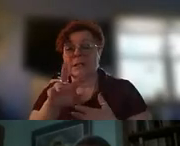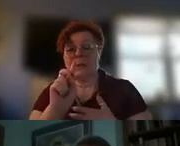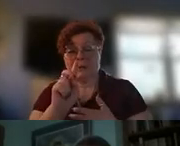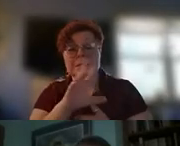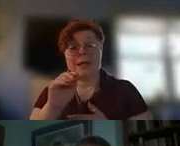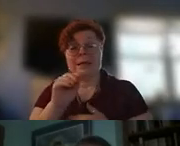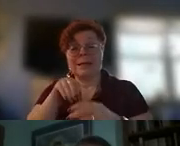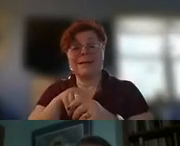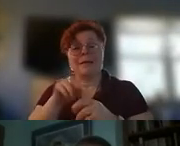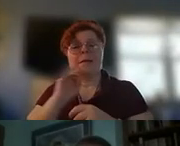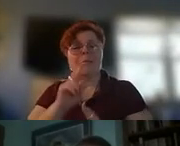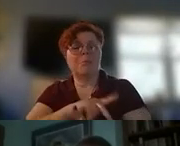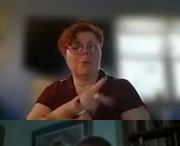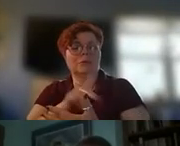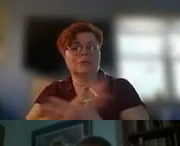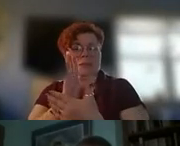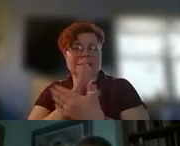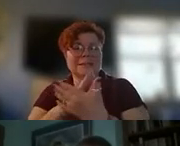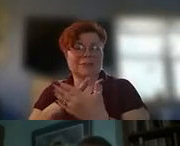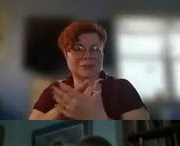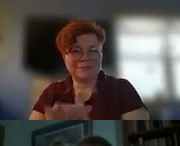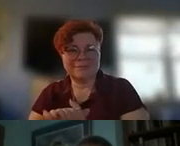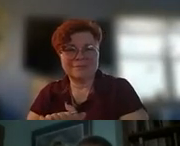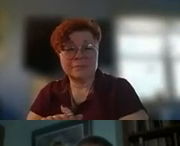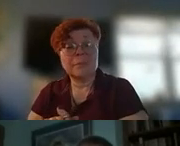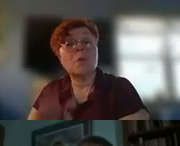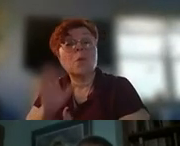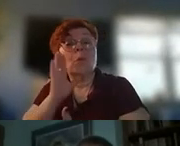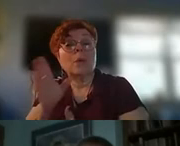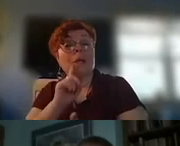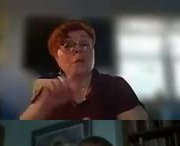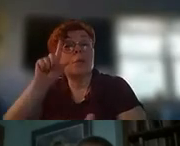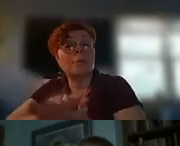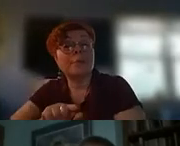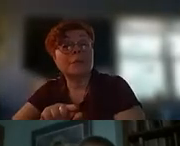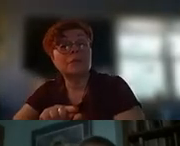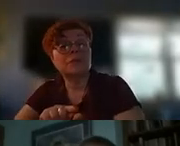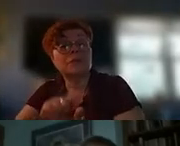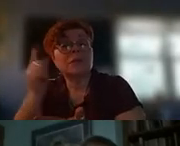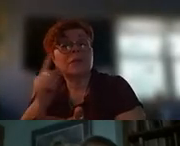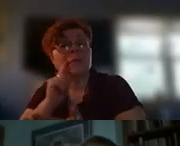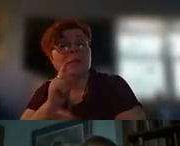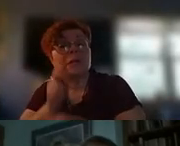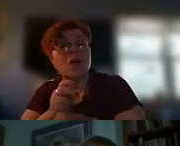thank you will they ever be published anywhere in a hard copy or